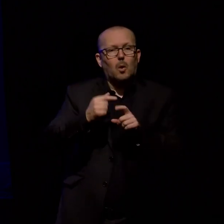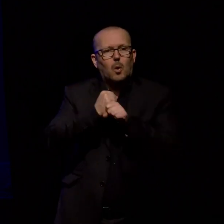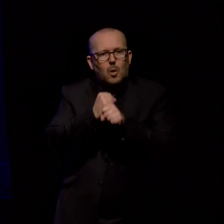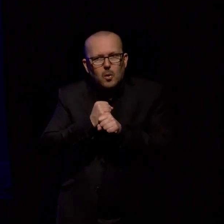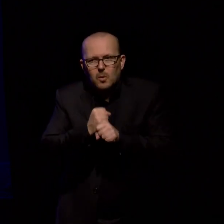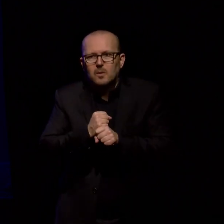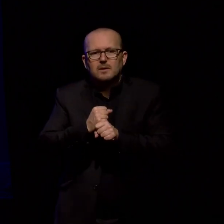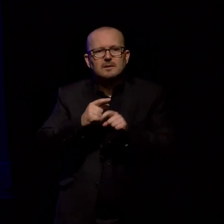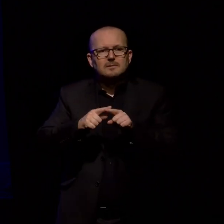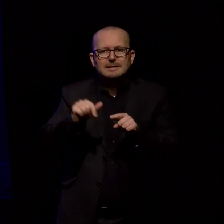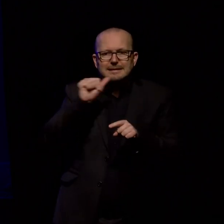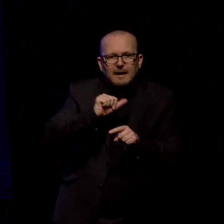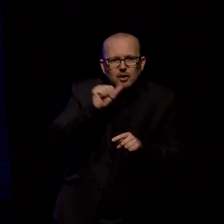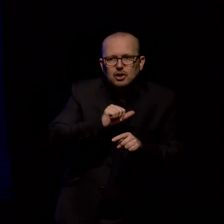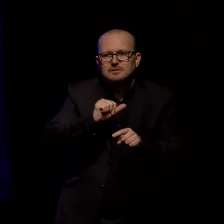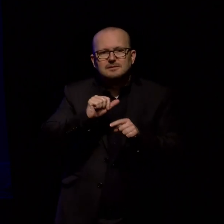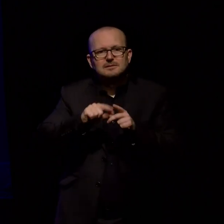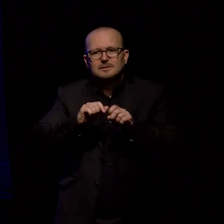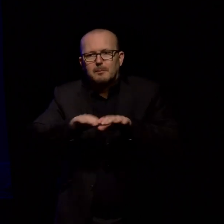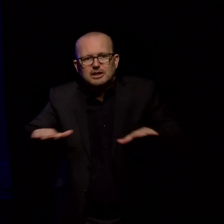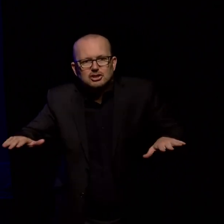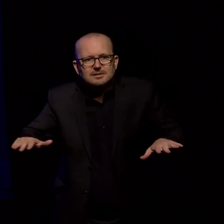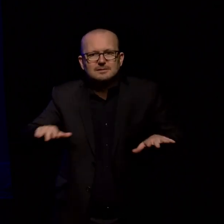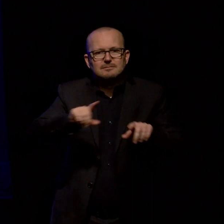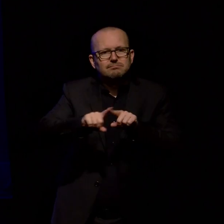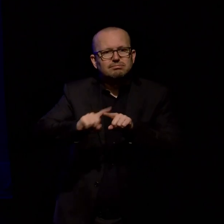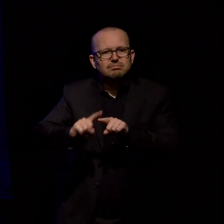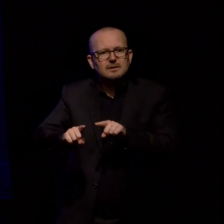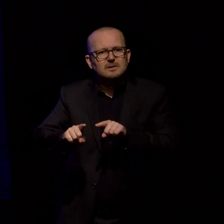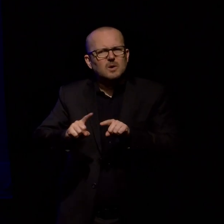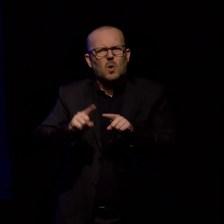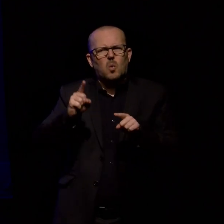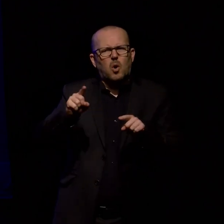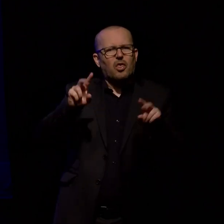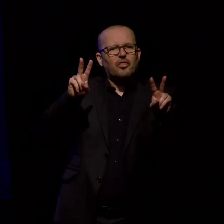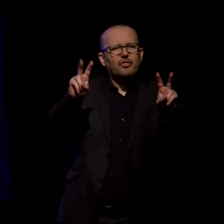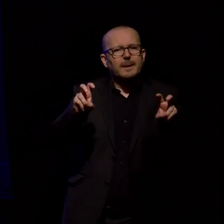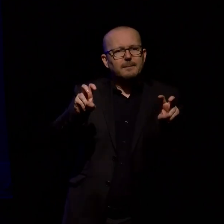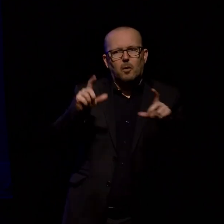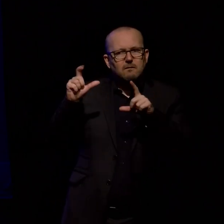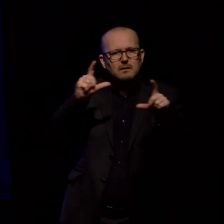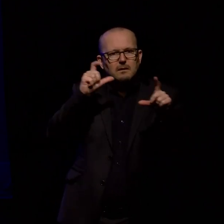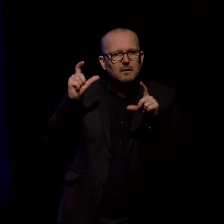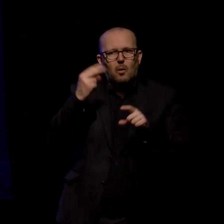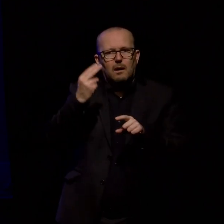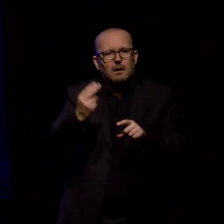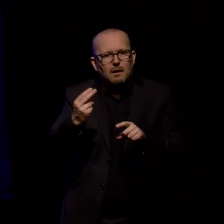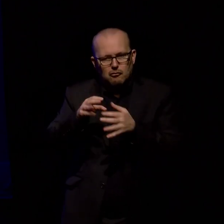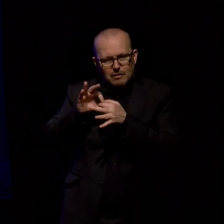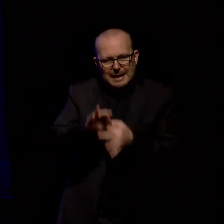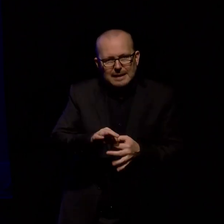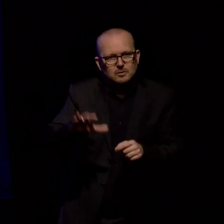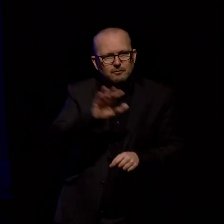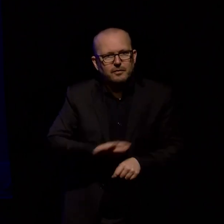mountains where you might expect there to be mountains and there's lakes near Lake Taupoa and there's women in the Hokianga and